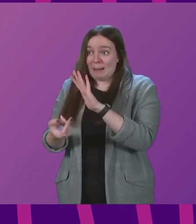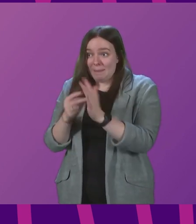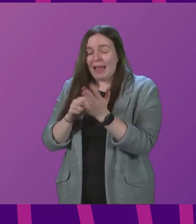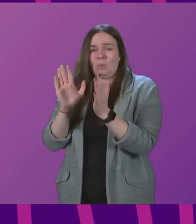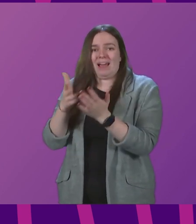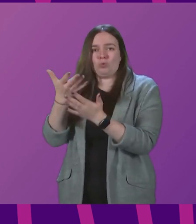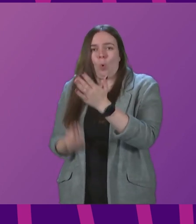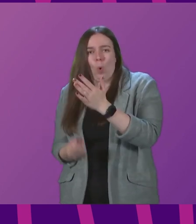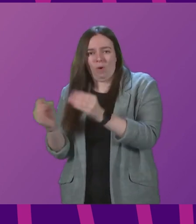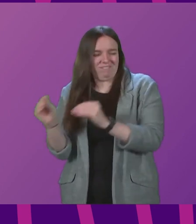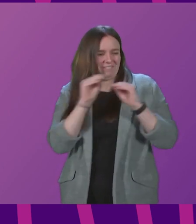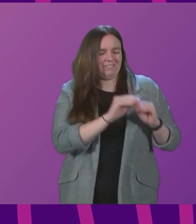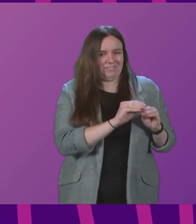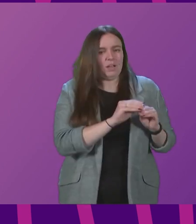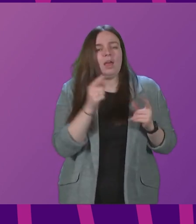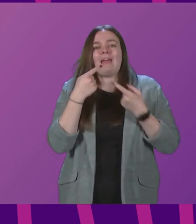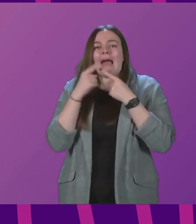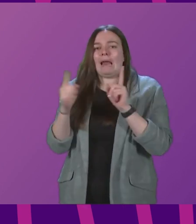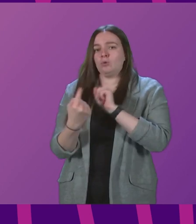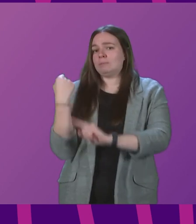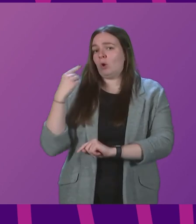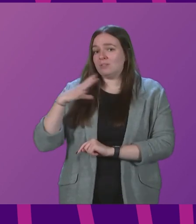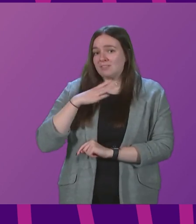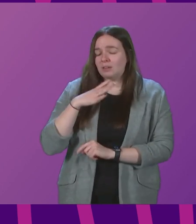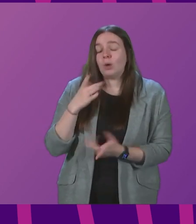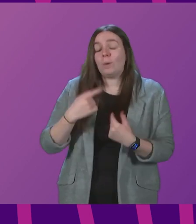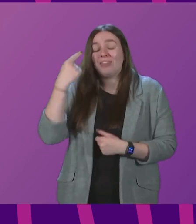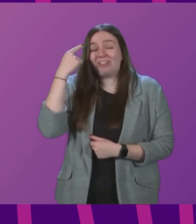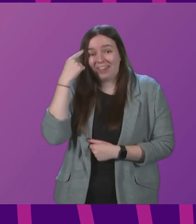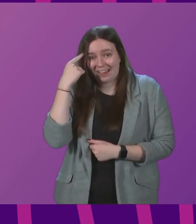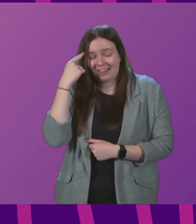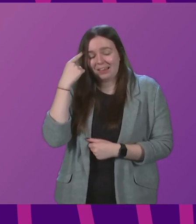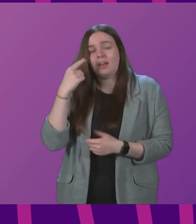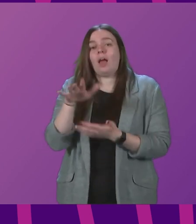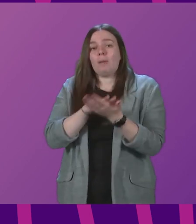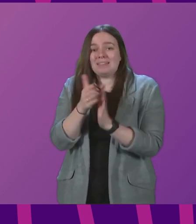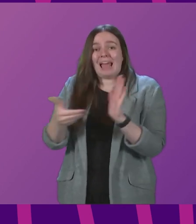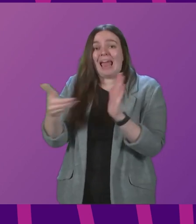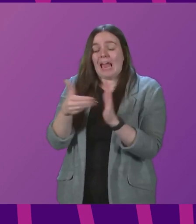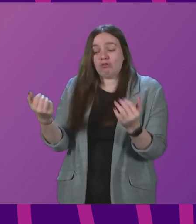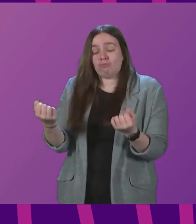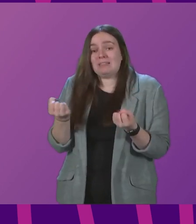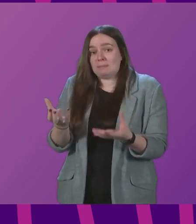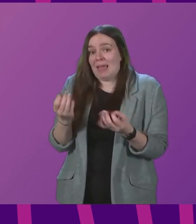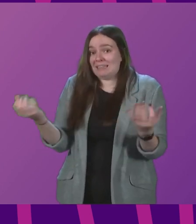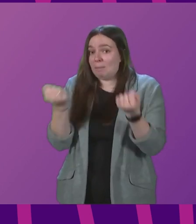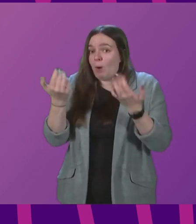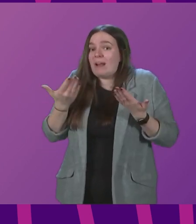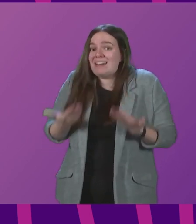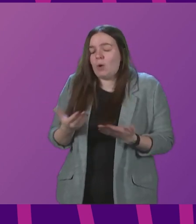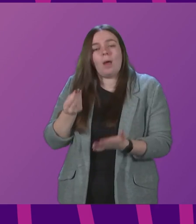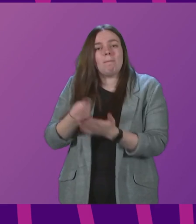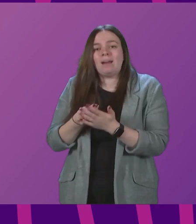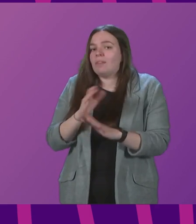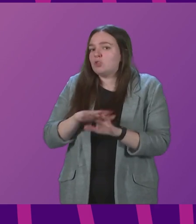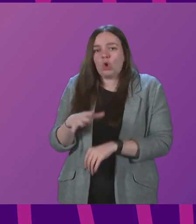to use. The announcement made on Sunday, we think, gives us extra spending power now, money that's not already